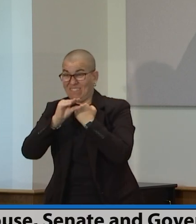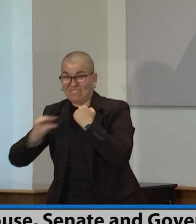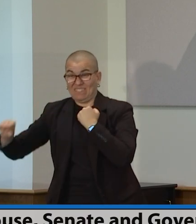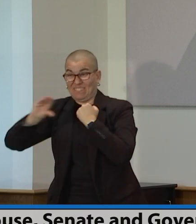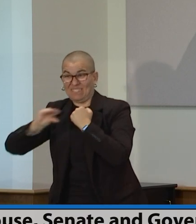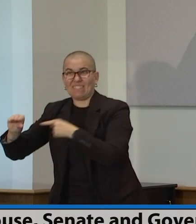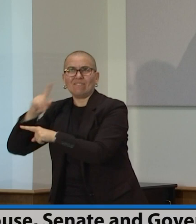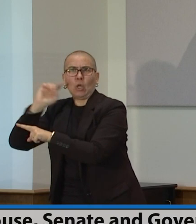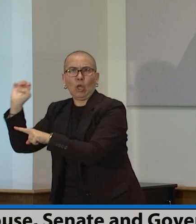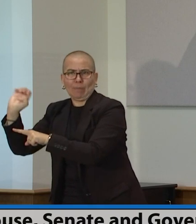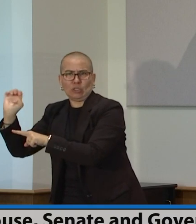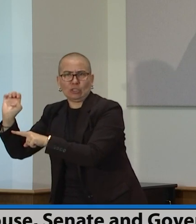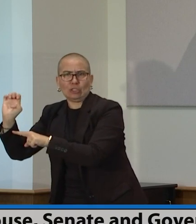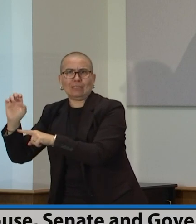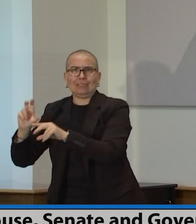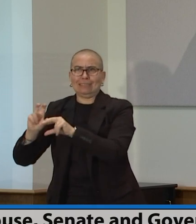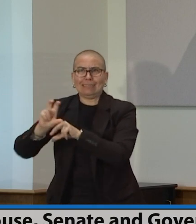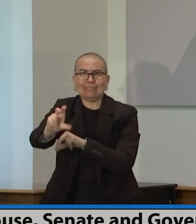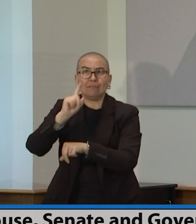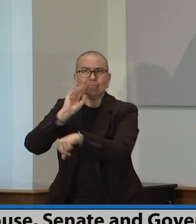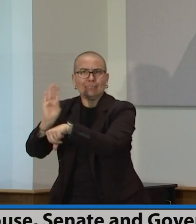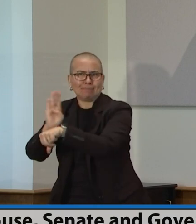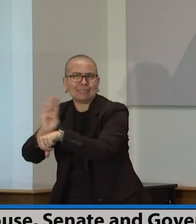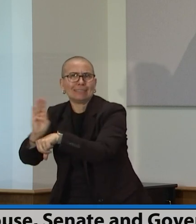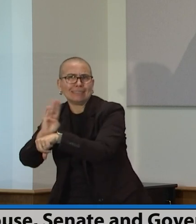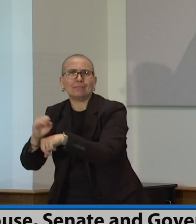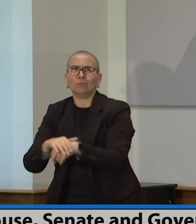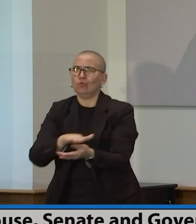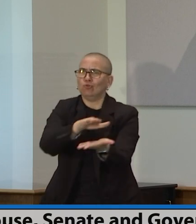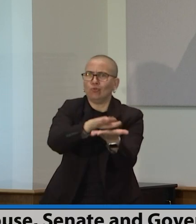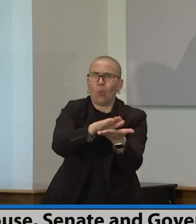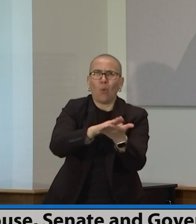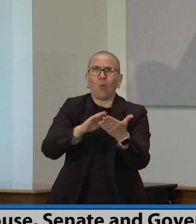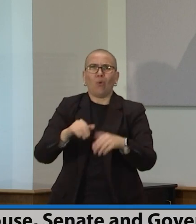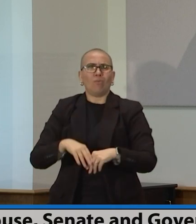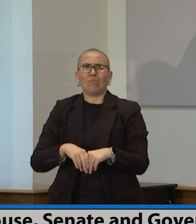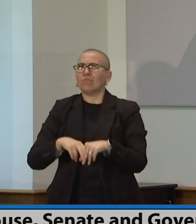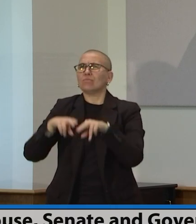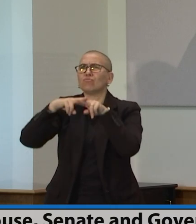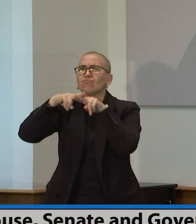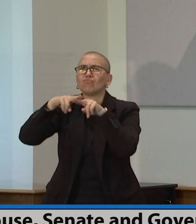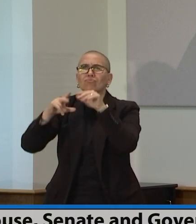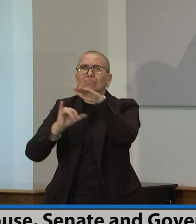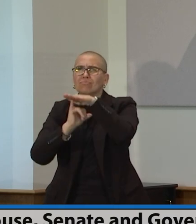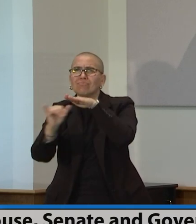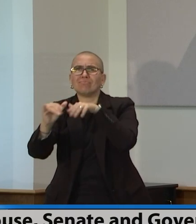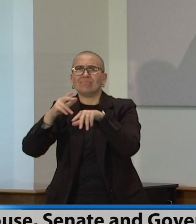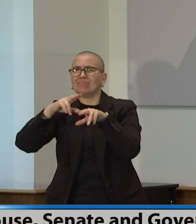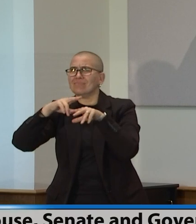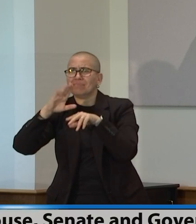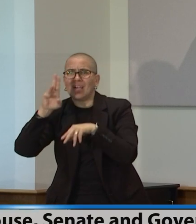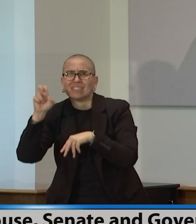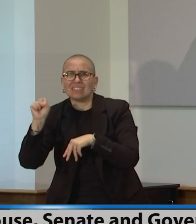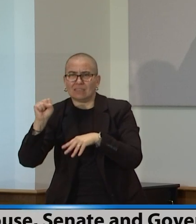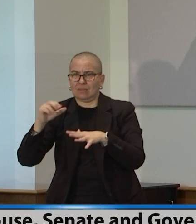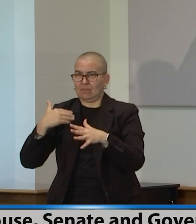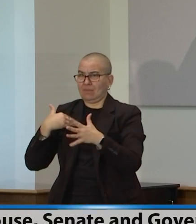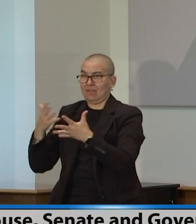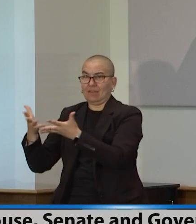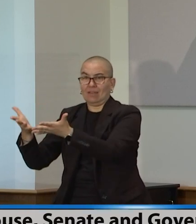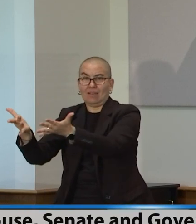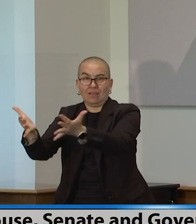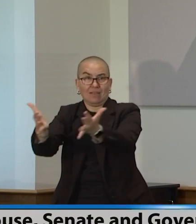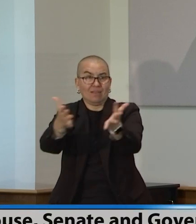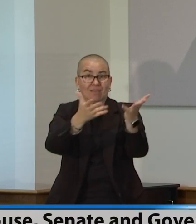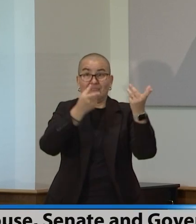in transportation and infrastructure, and finds compromises amongst us. We were able to do that, and I would be glad to say, in a fiscally responsible